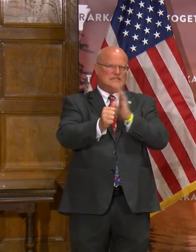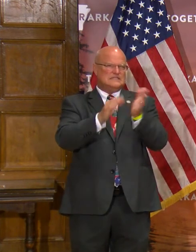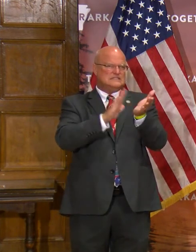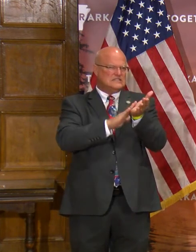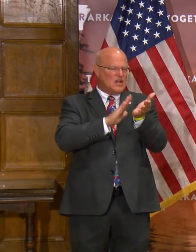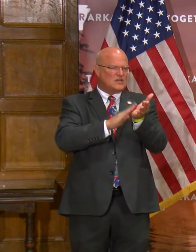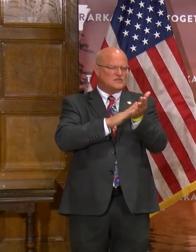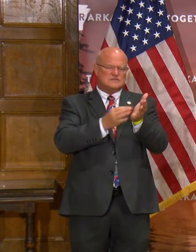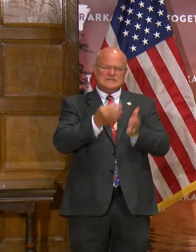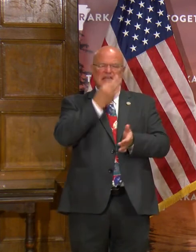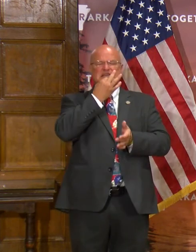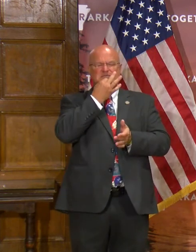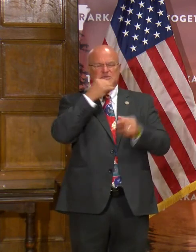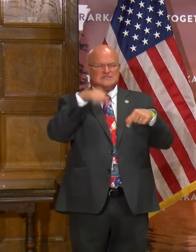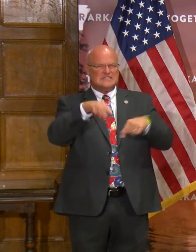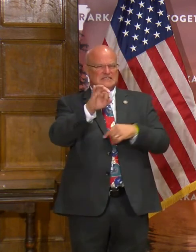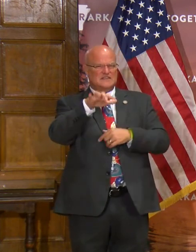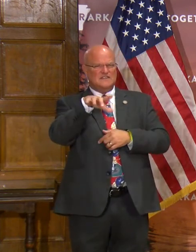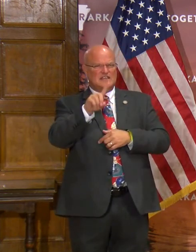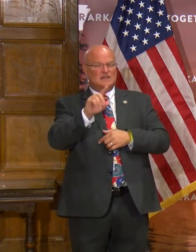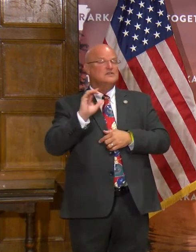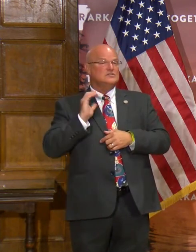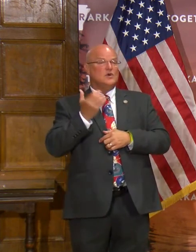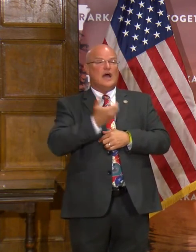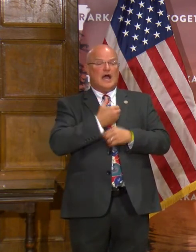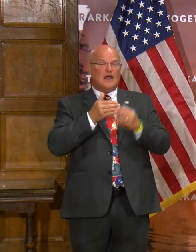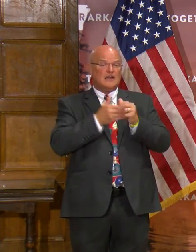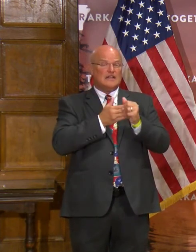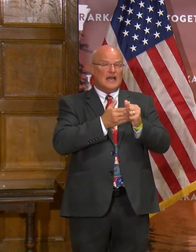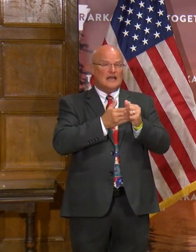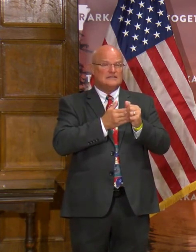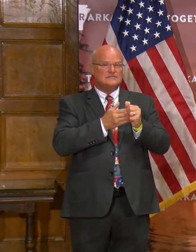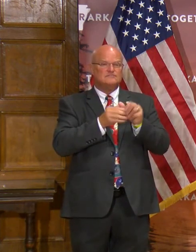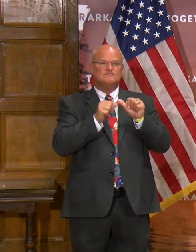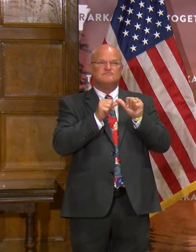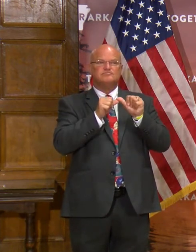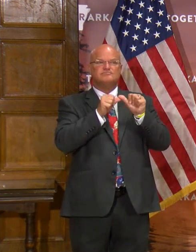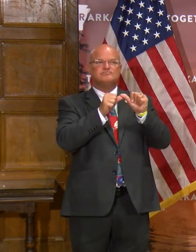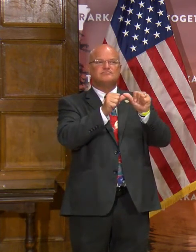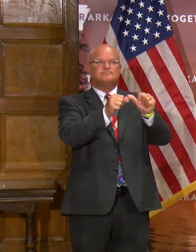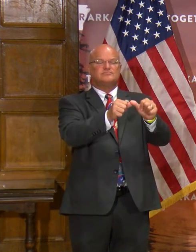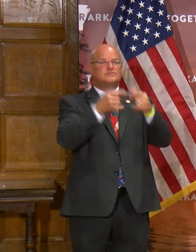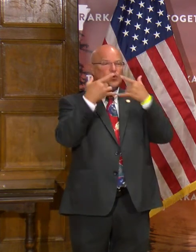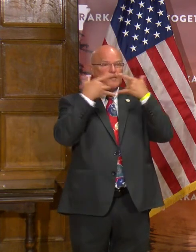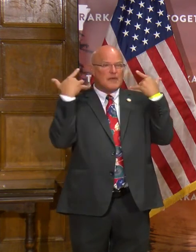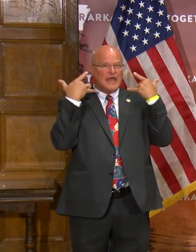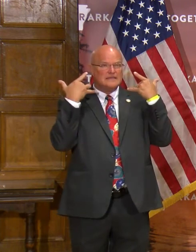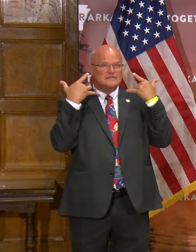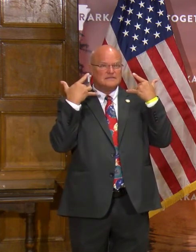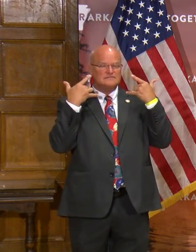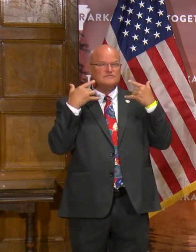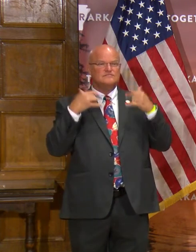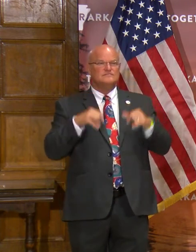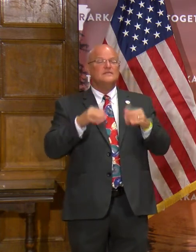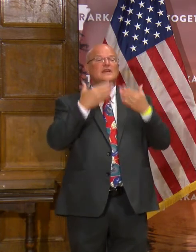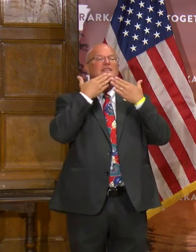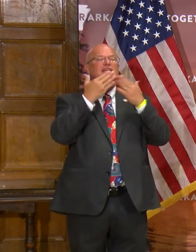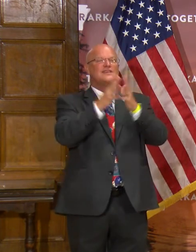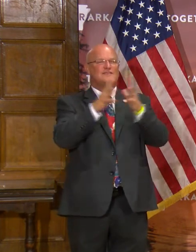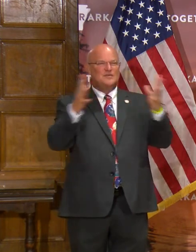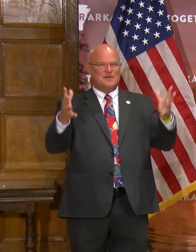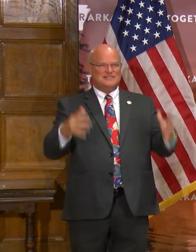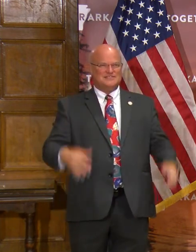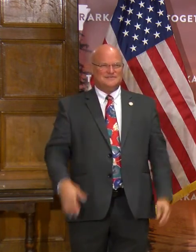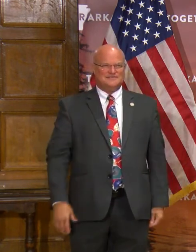experts in this field. And so our guidance has been consistent. Wear a mask. And it will stay that way. Thank you all